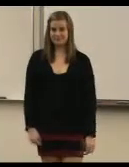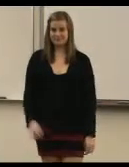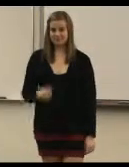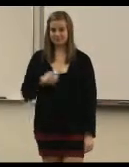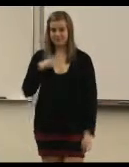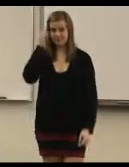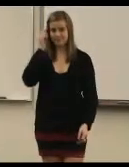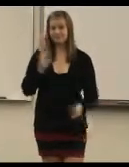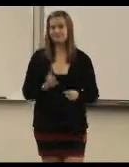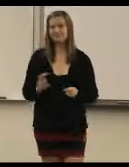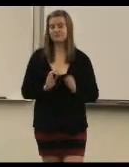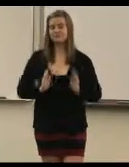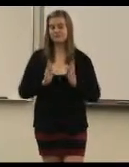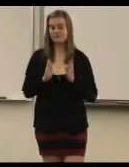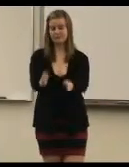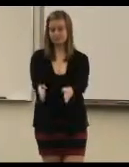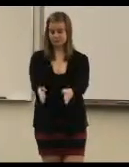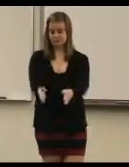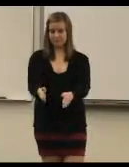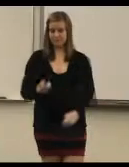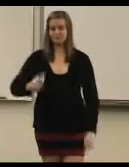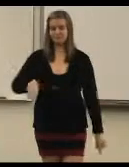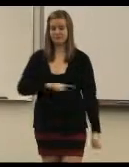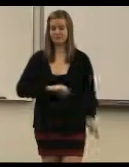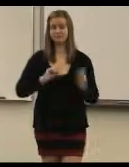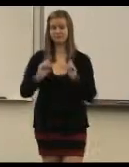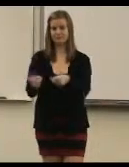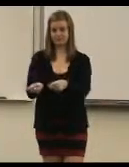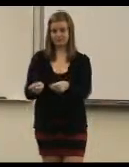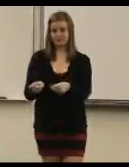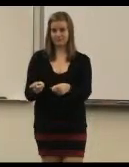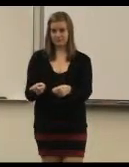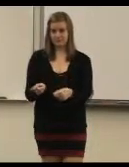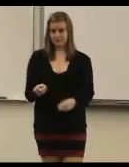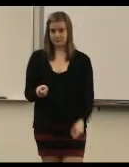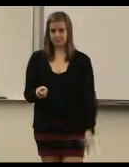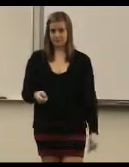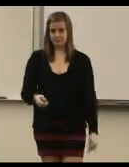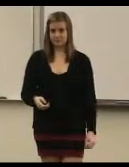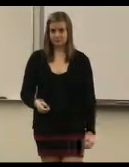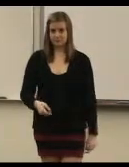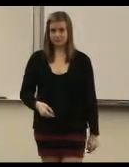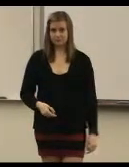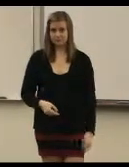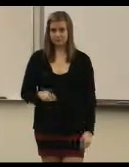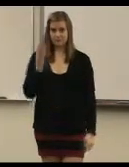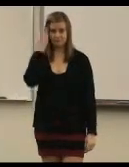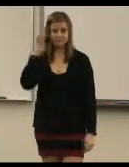Well I know this little chapel on the boulevard we can go, no one will